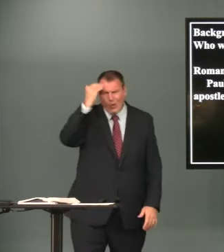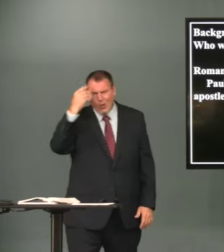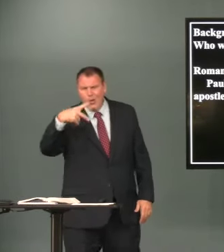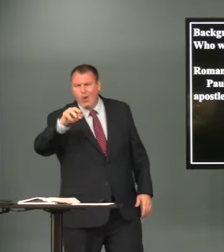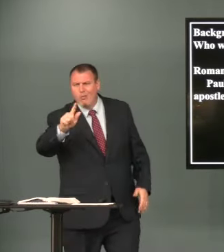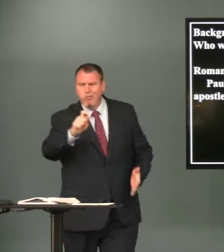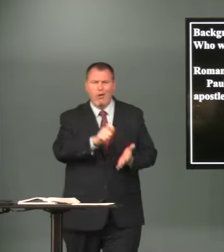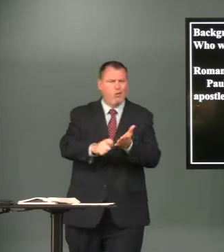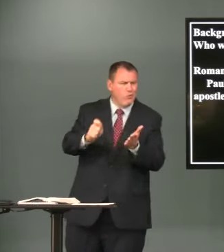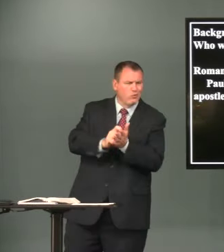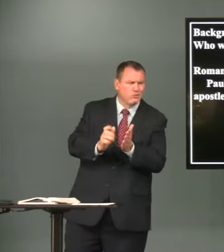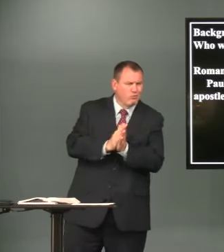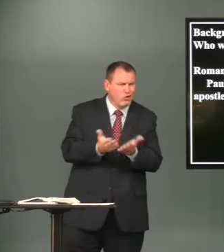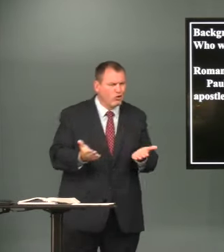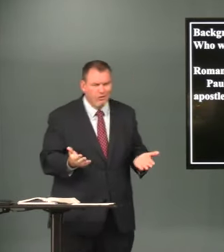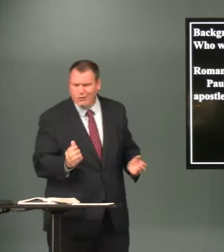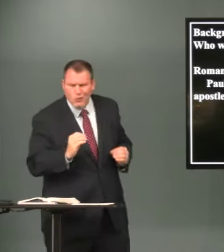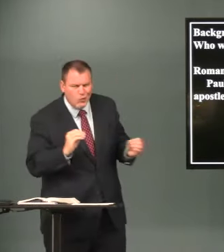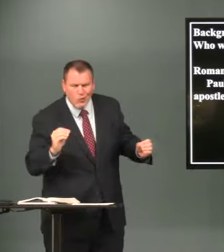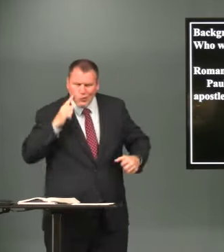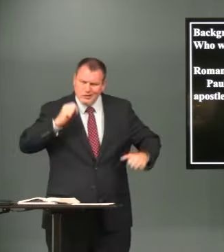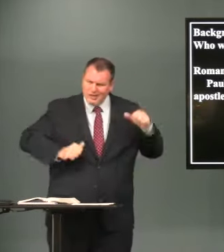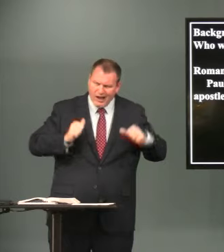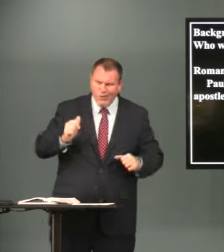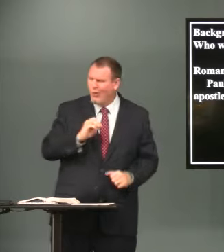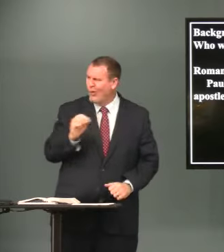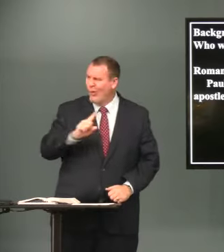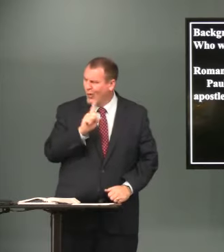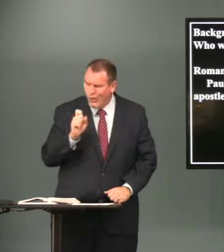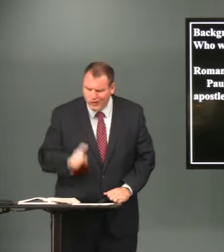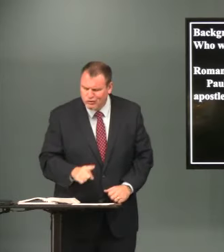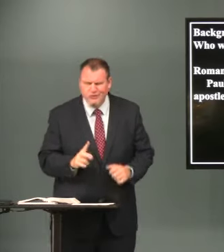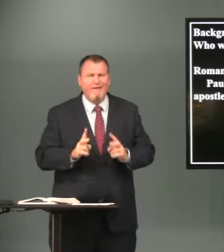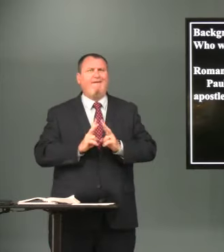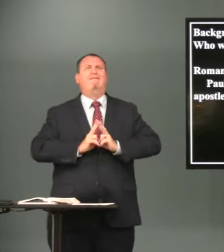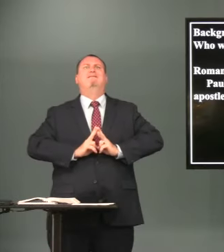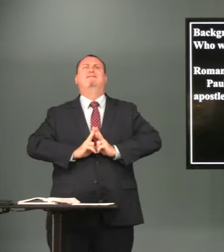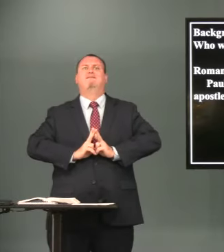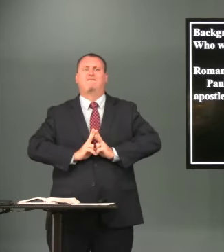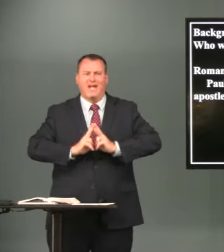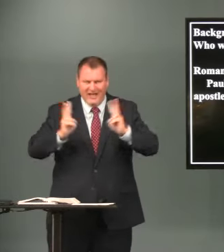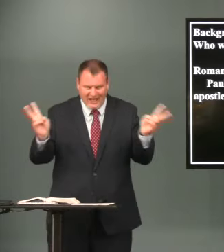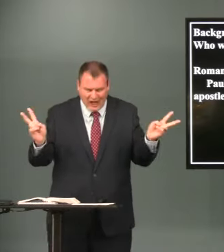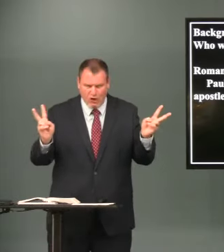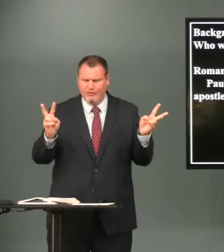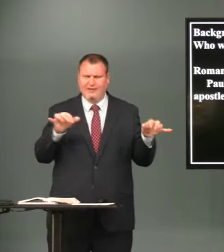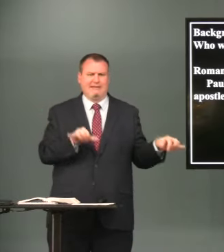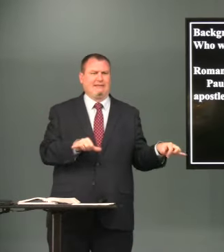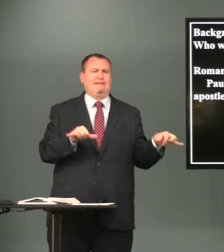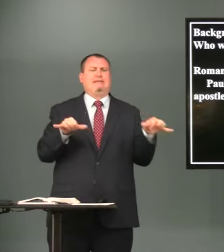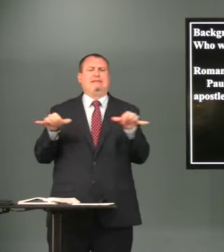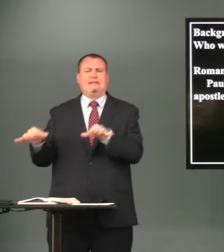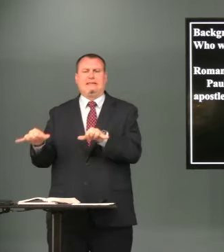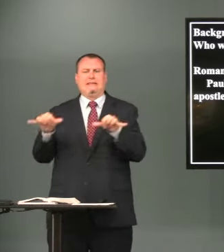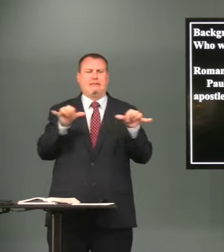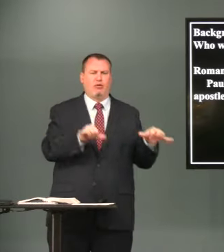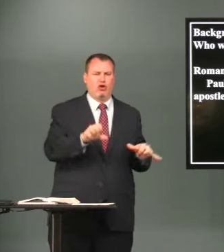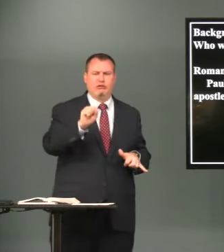we know that paul wrote the book there's no doubt no question it's very clear